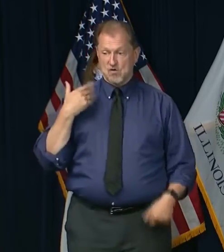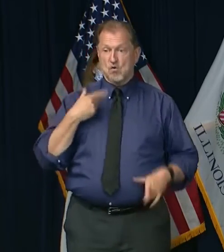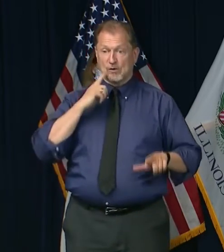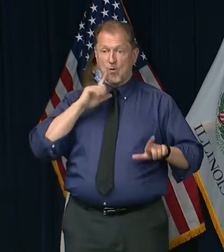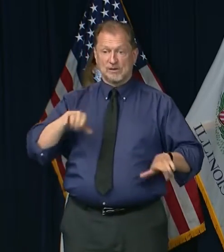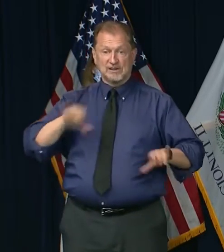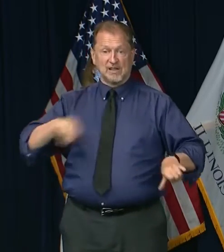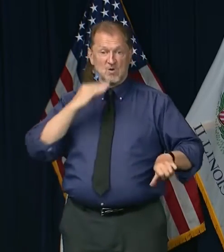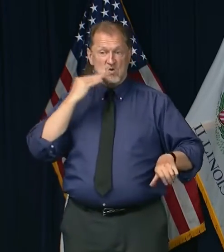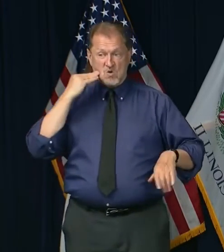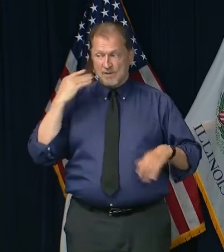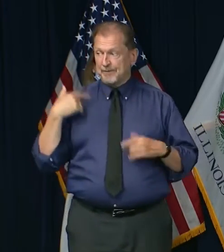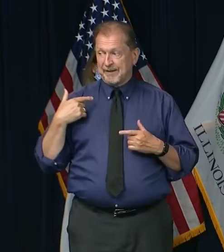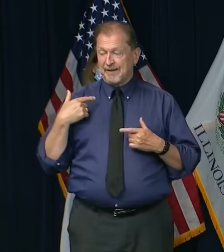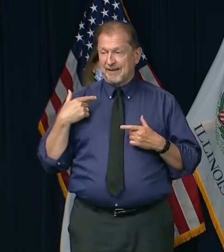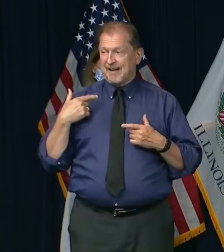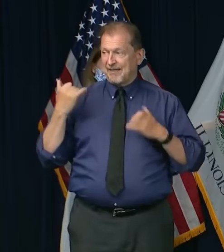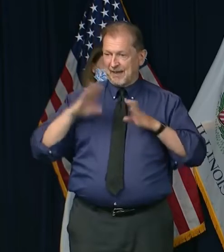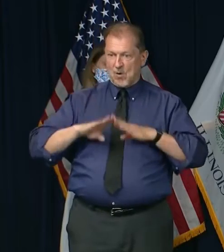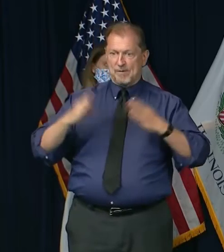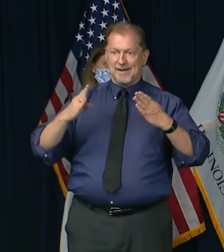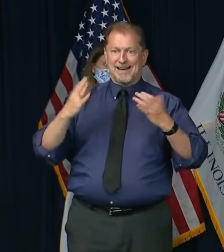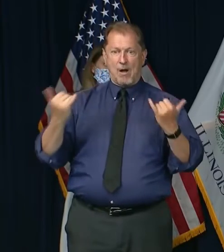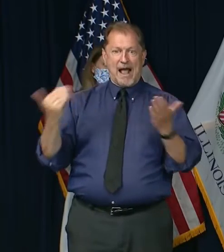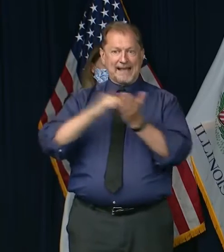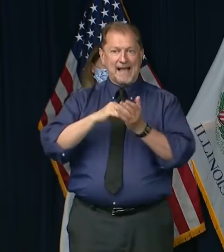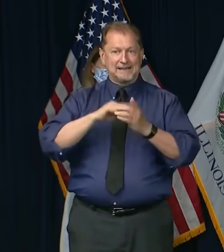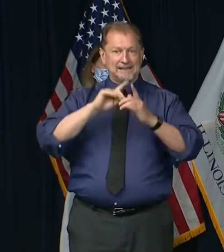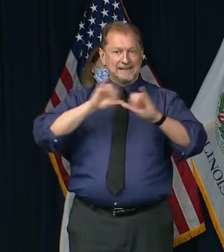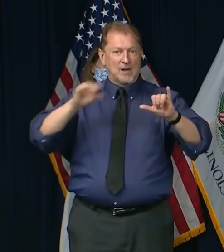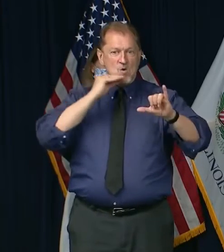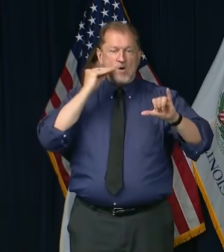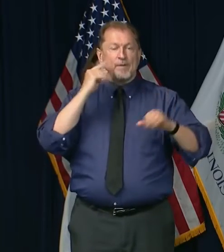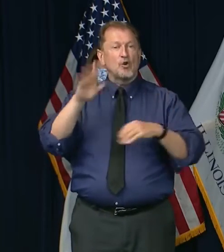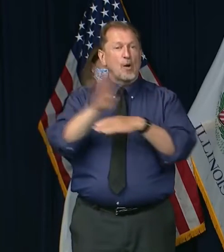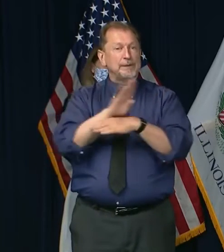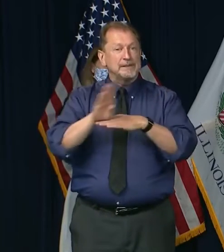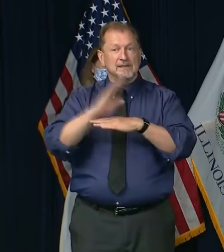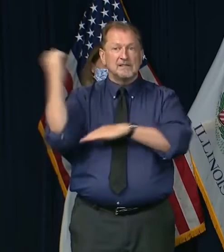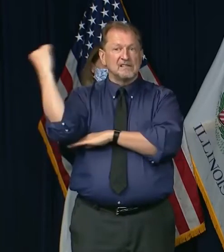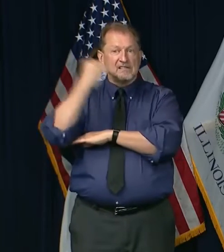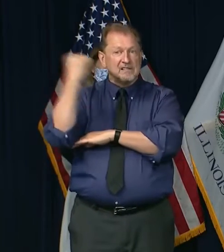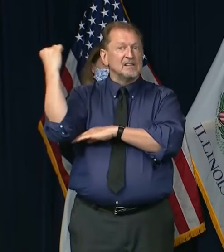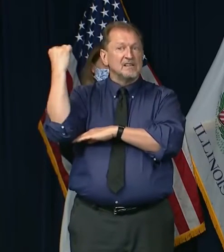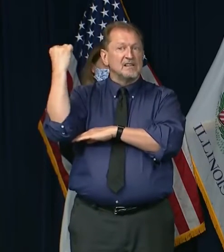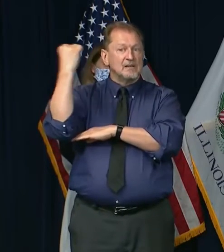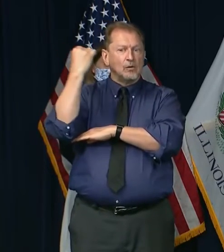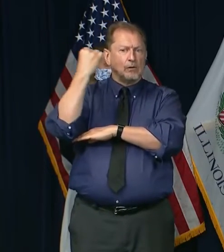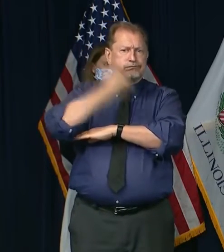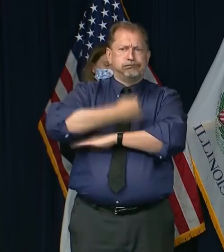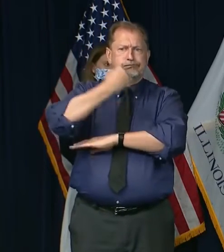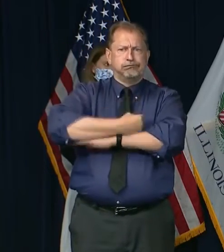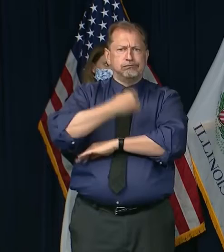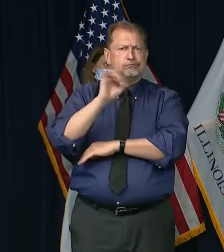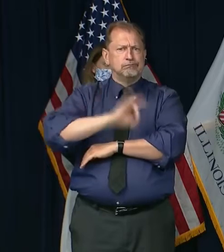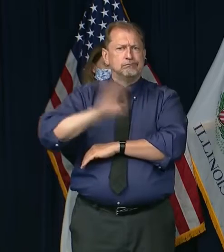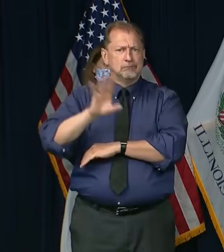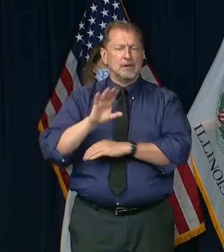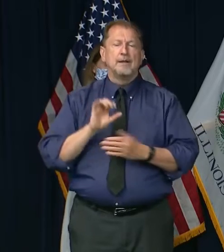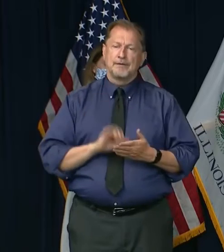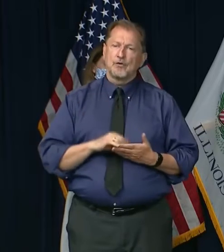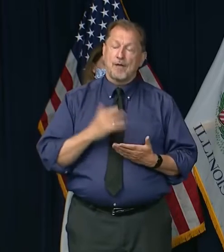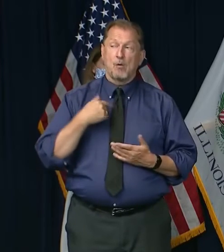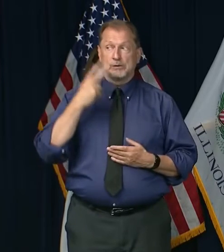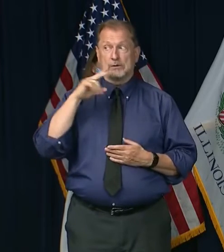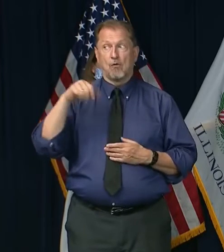up. And then another stay-at-home order. If you're a business owner, that's, if you talk about killing a business, that is what will do it. And unfortunately, we're seeing that